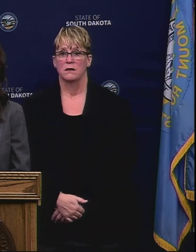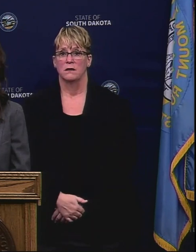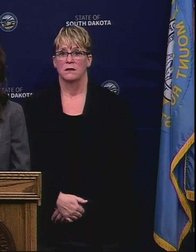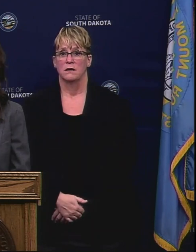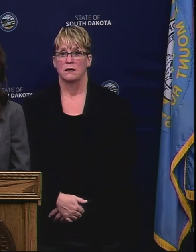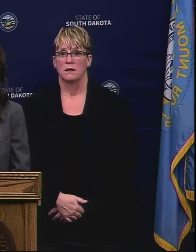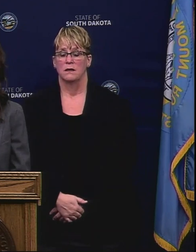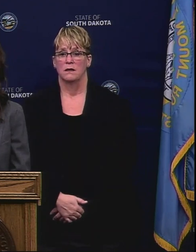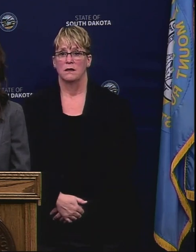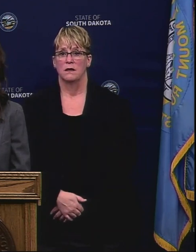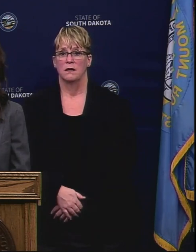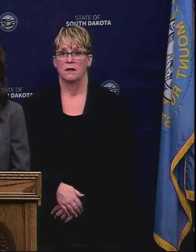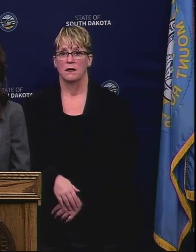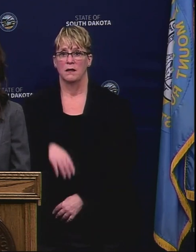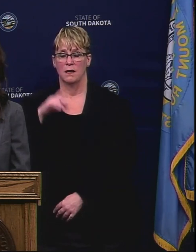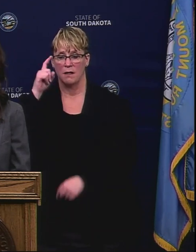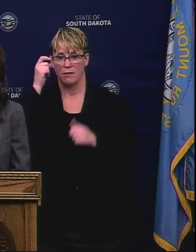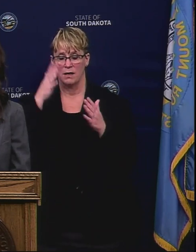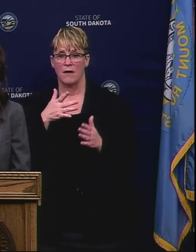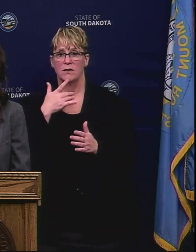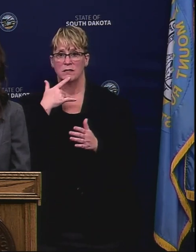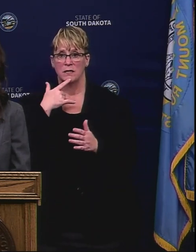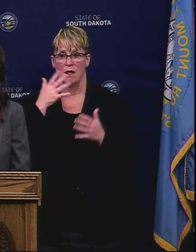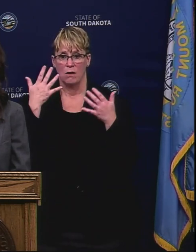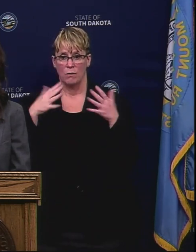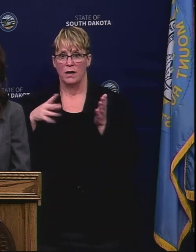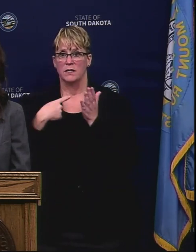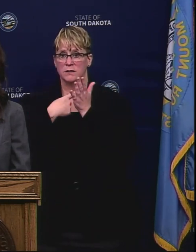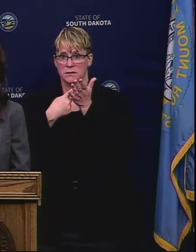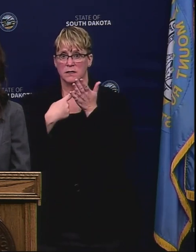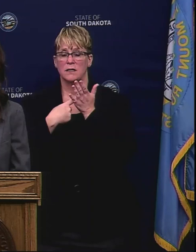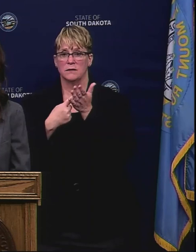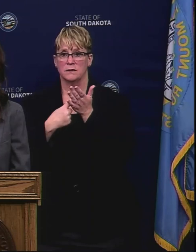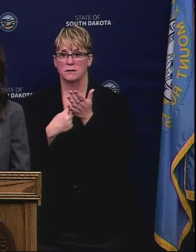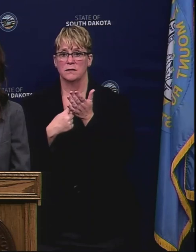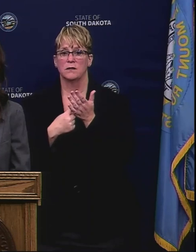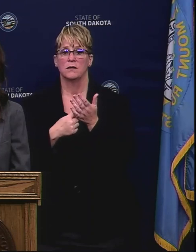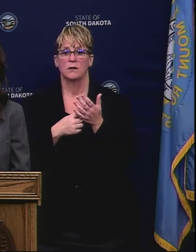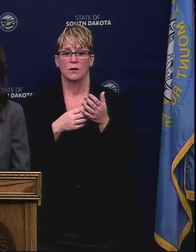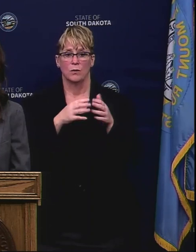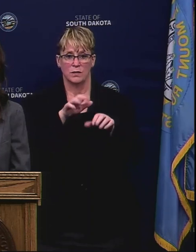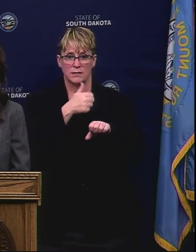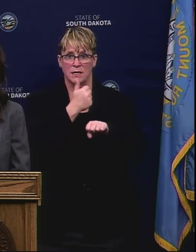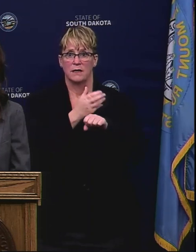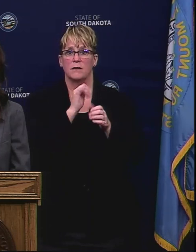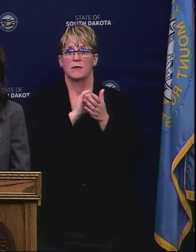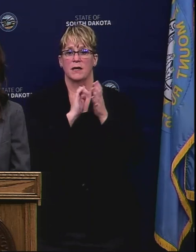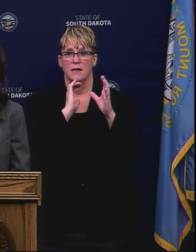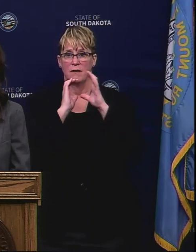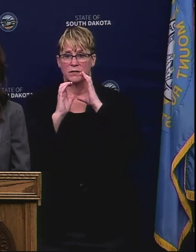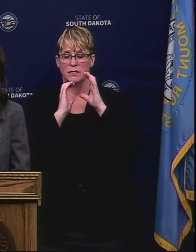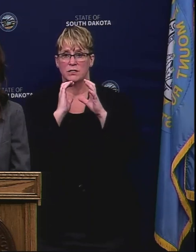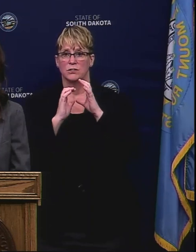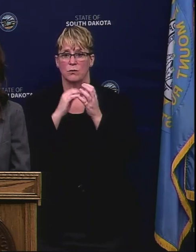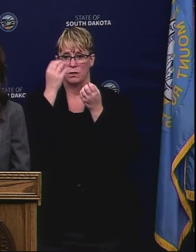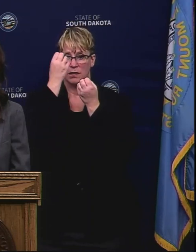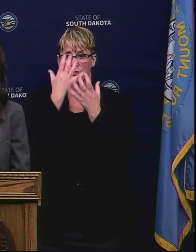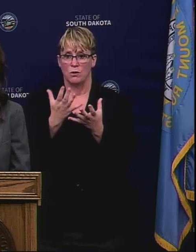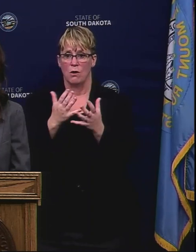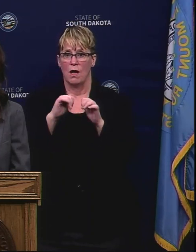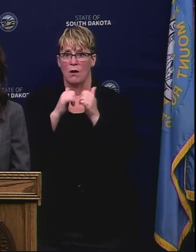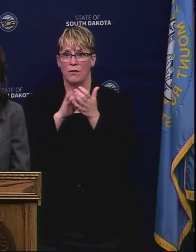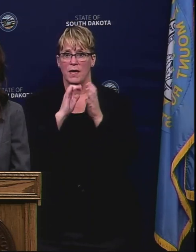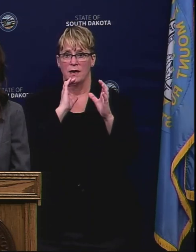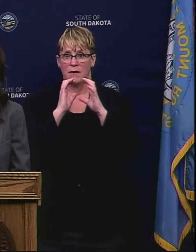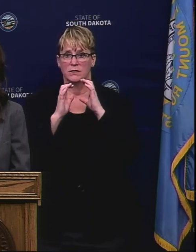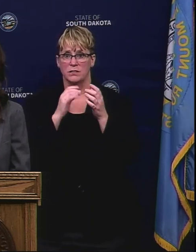That's exactly what I've already covered is that we are setting up that conversation. It's being facilitated and we'll let you know how that